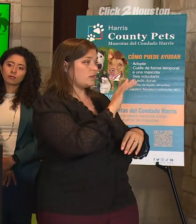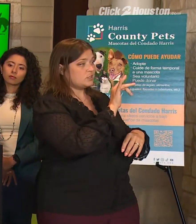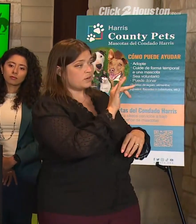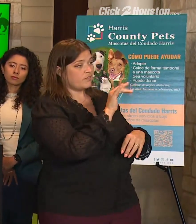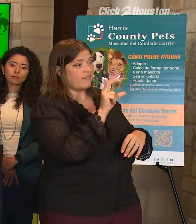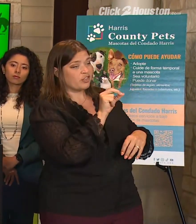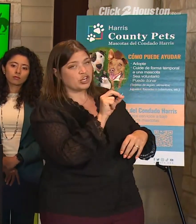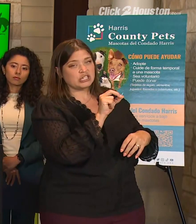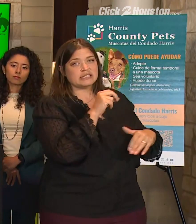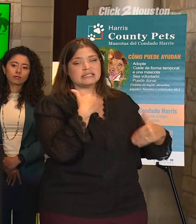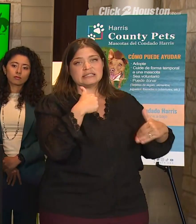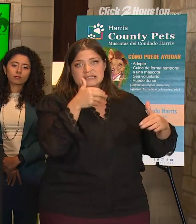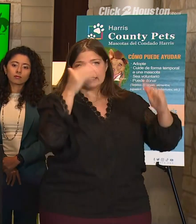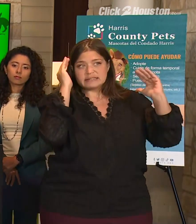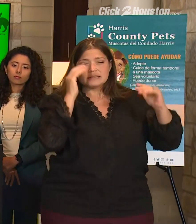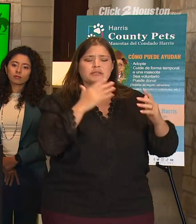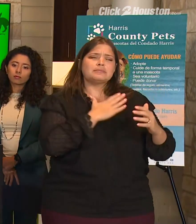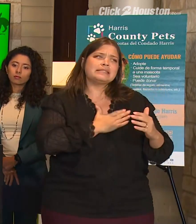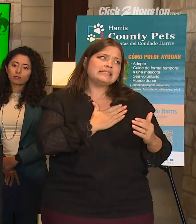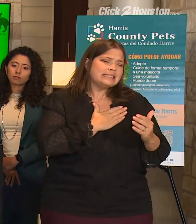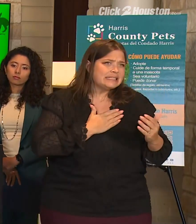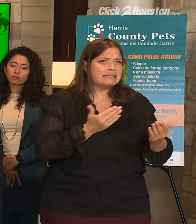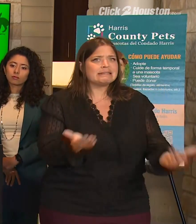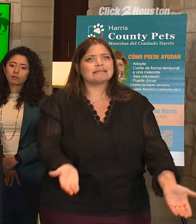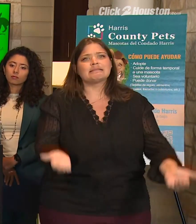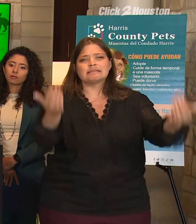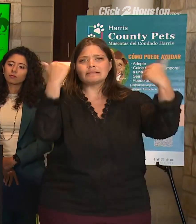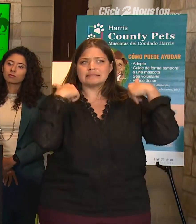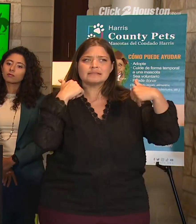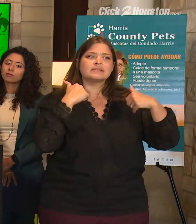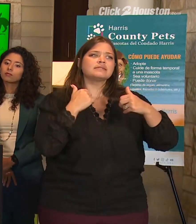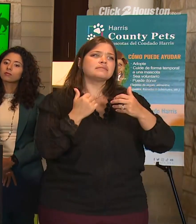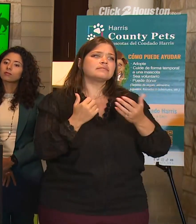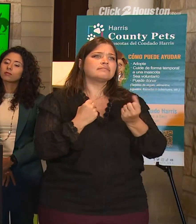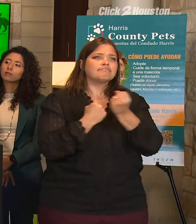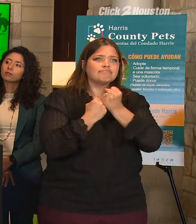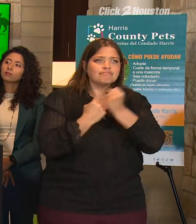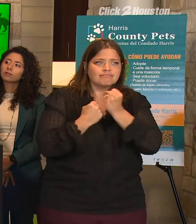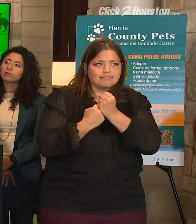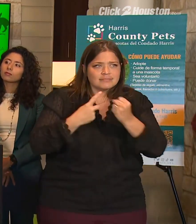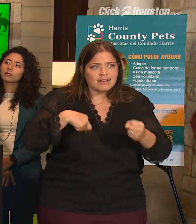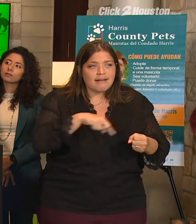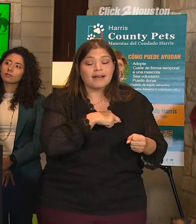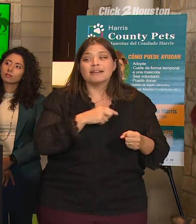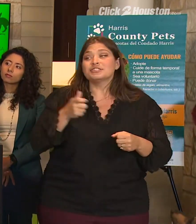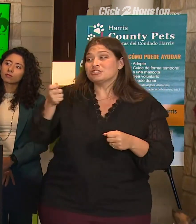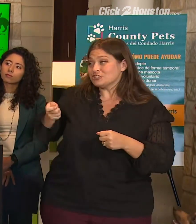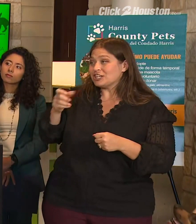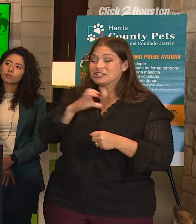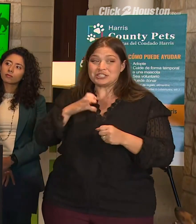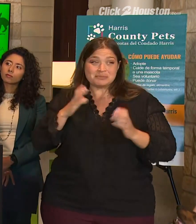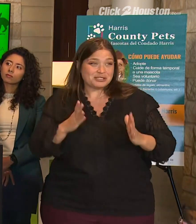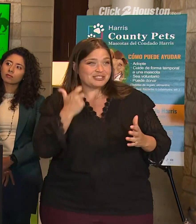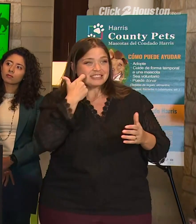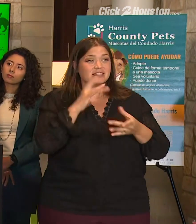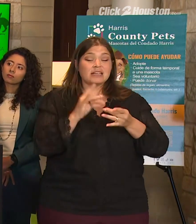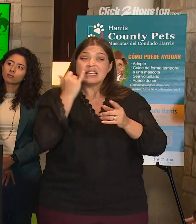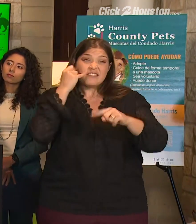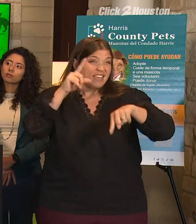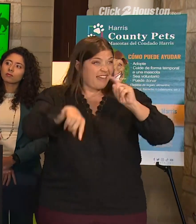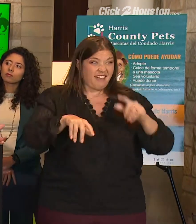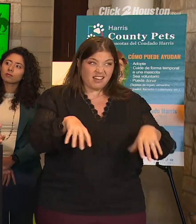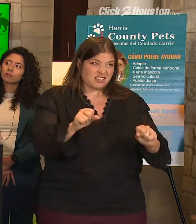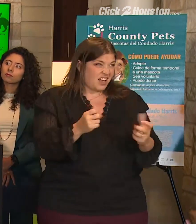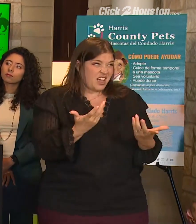know, really appealing to the community here to come out and, you know, offer some assistance here. And as the judge and the commissioner said, if you can't adopt an